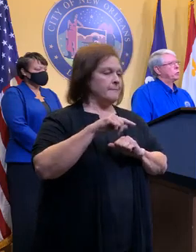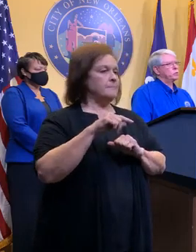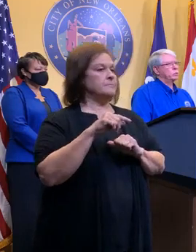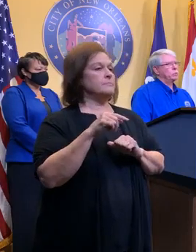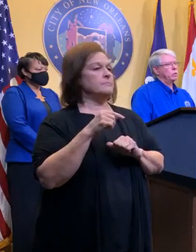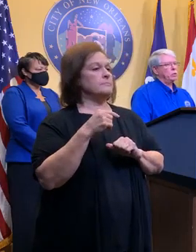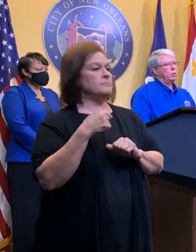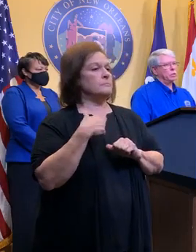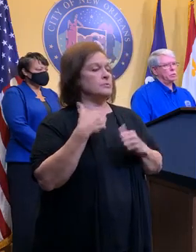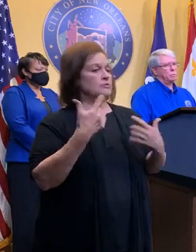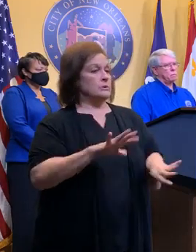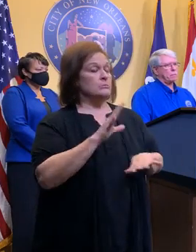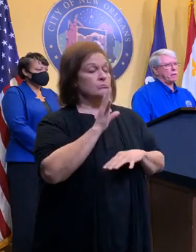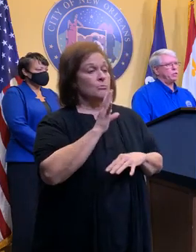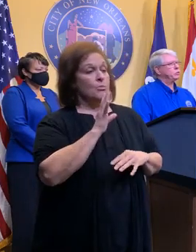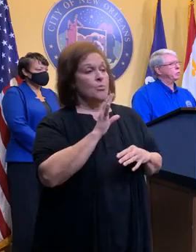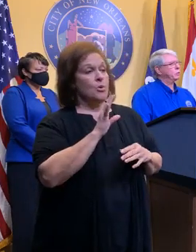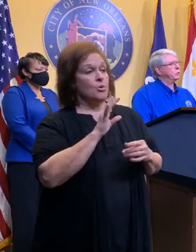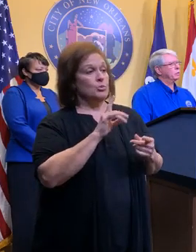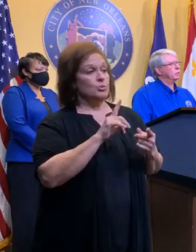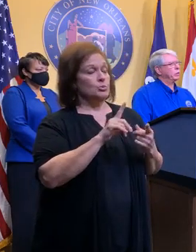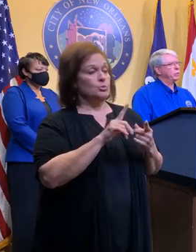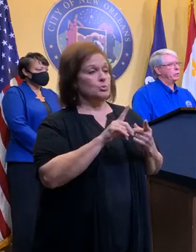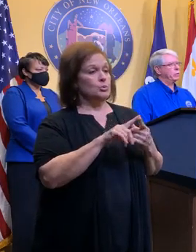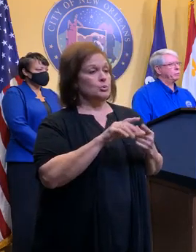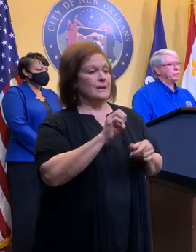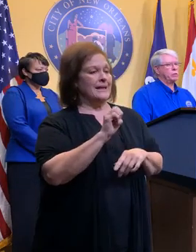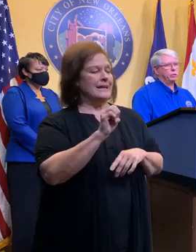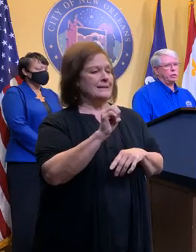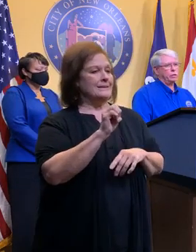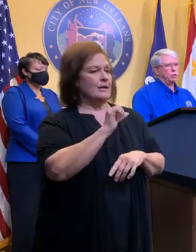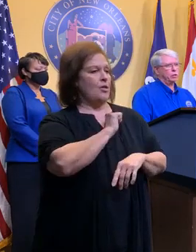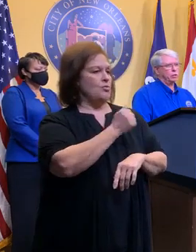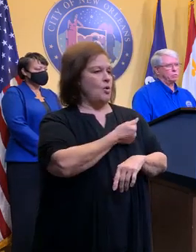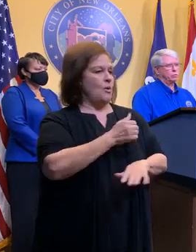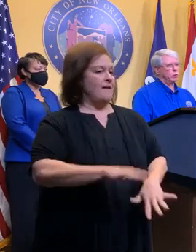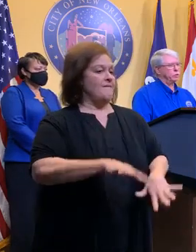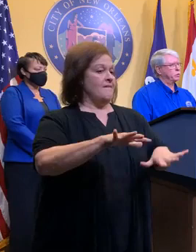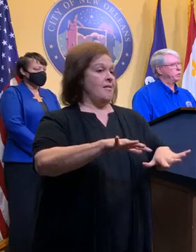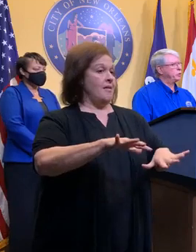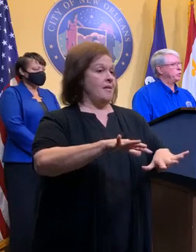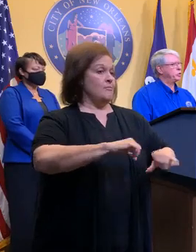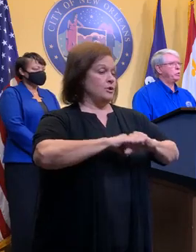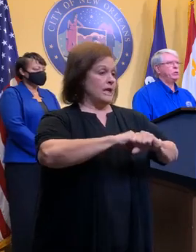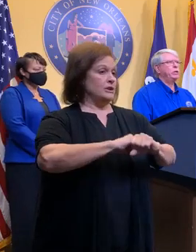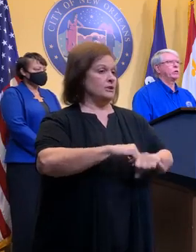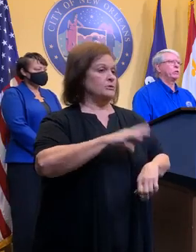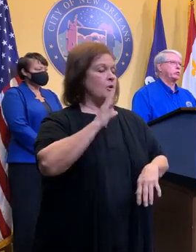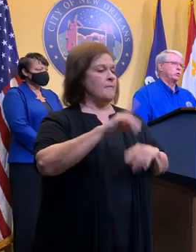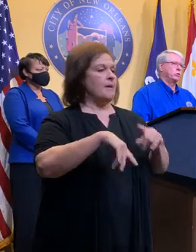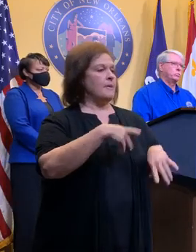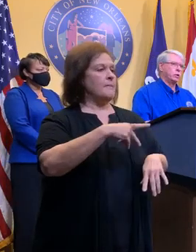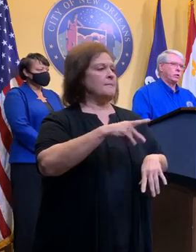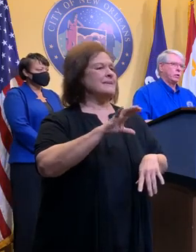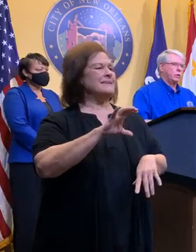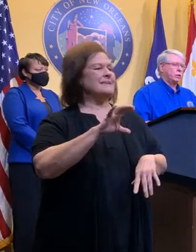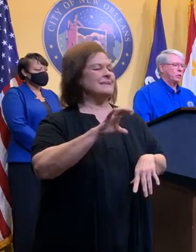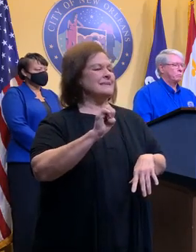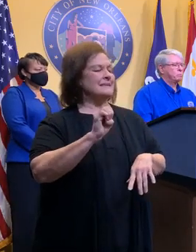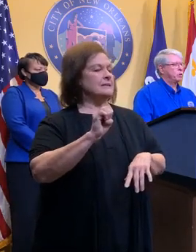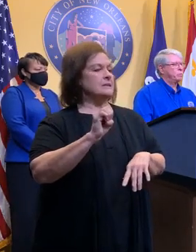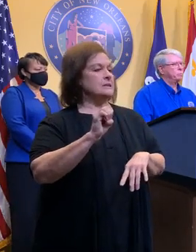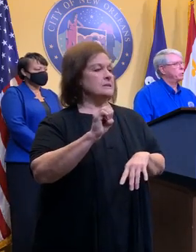We've spoken to the East authority, flood authority, regarding the PCCP, or those new